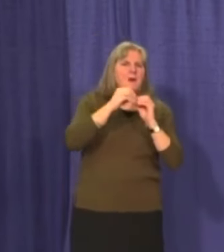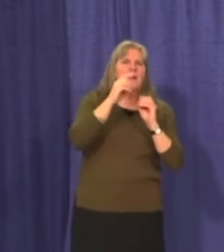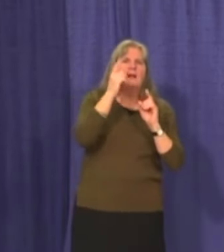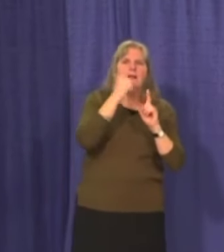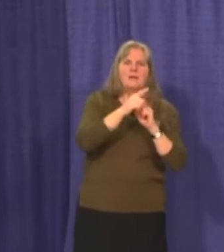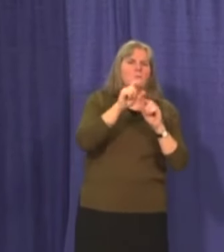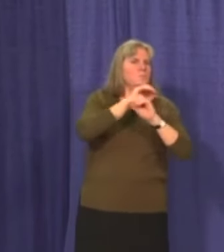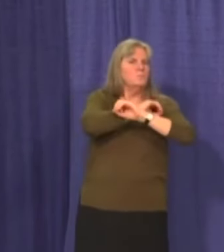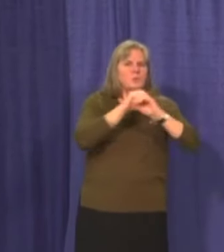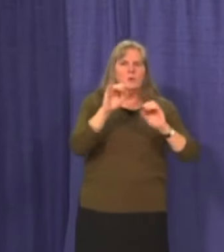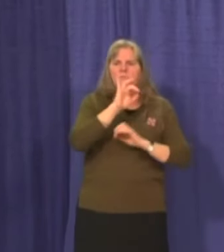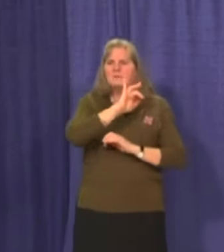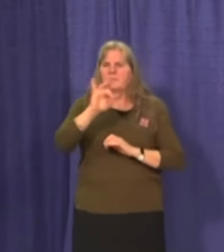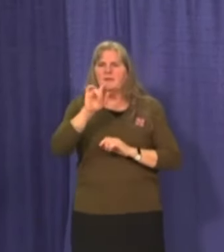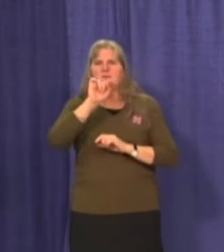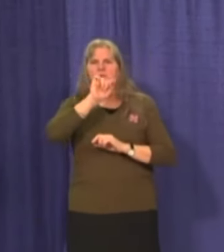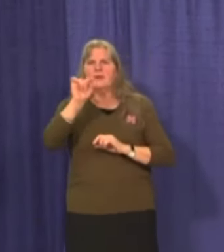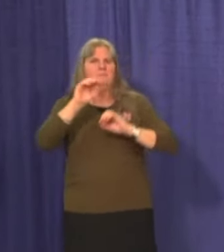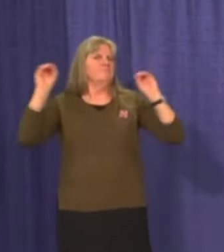or spaces.